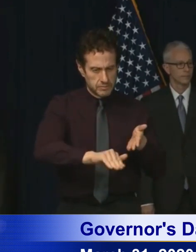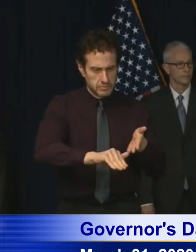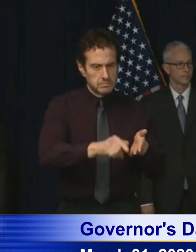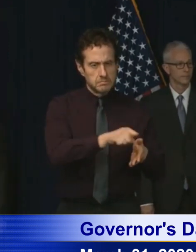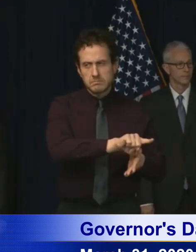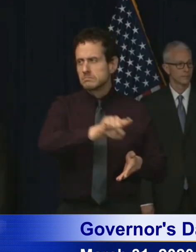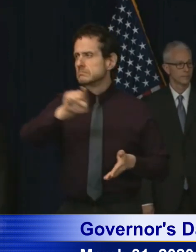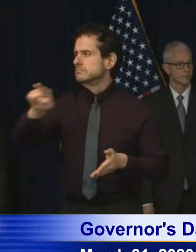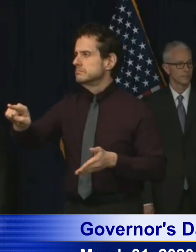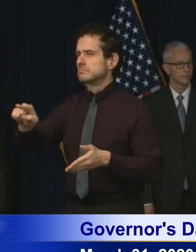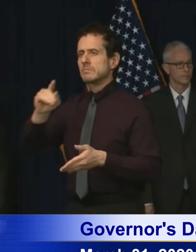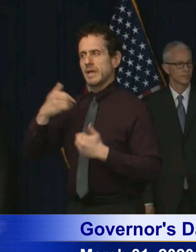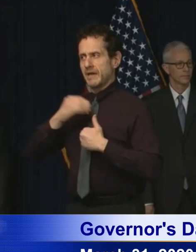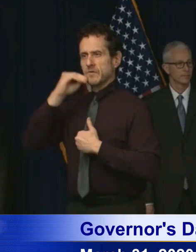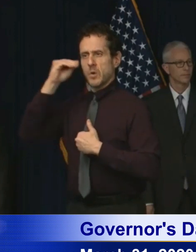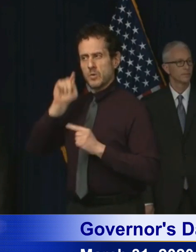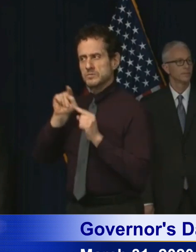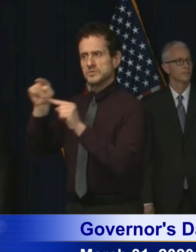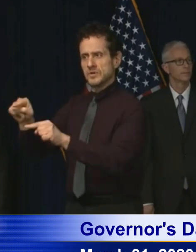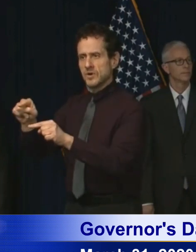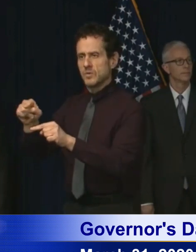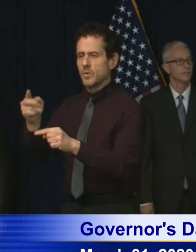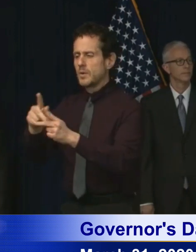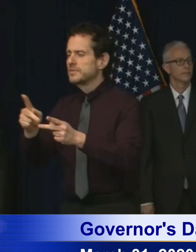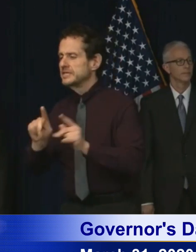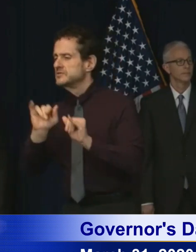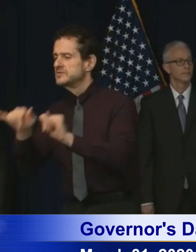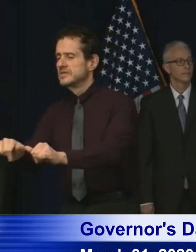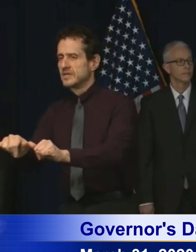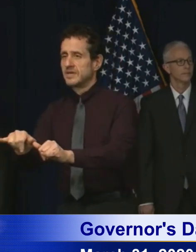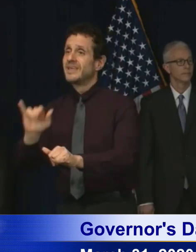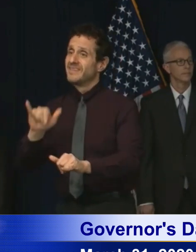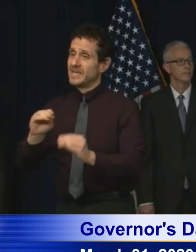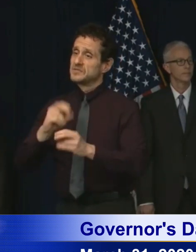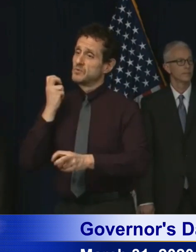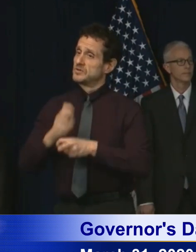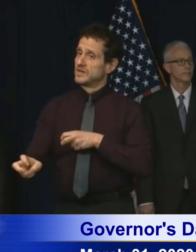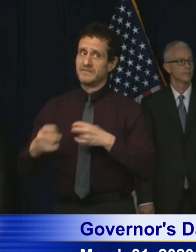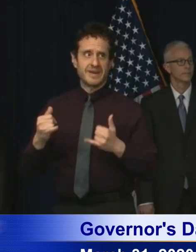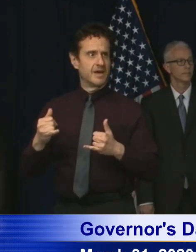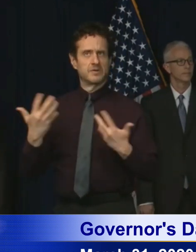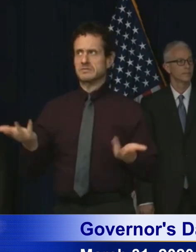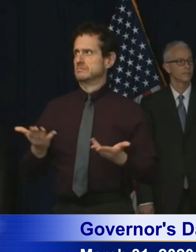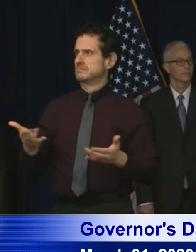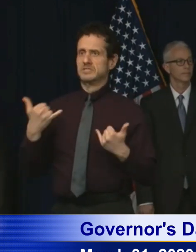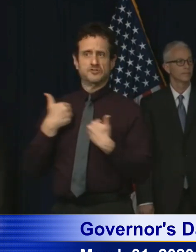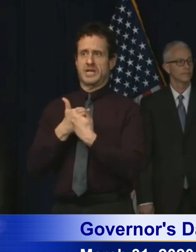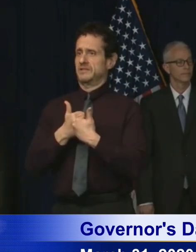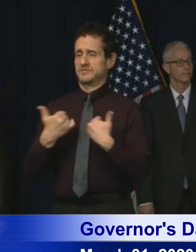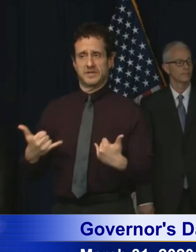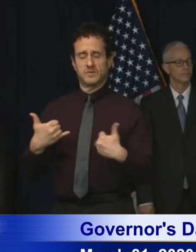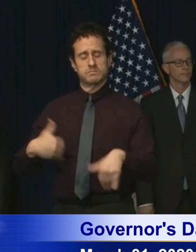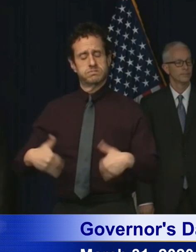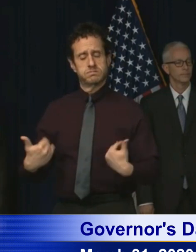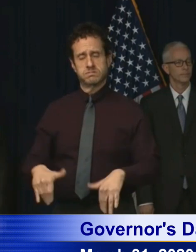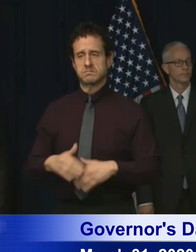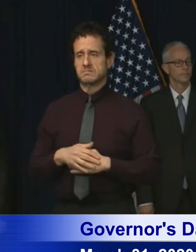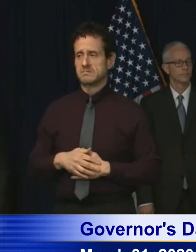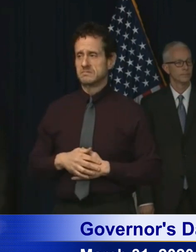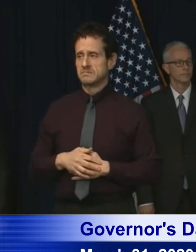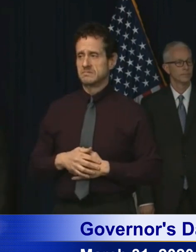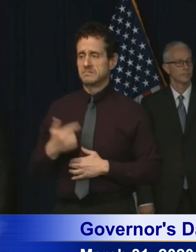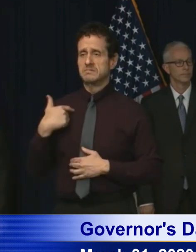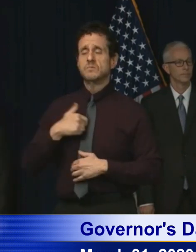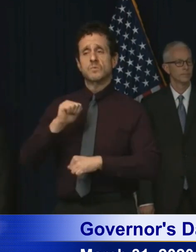and those arrangements are more difficult for exiting offenders during these challenging times. We're working